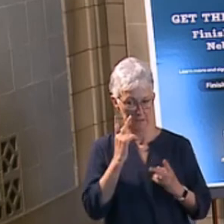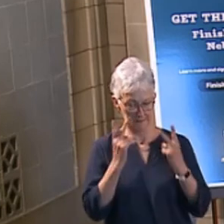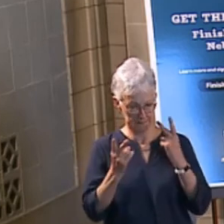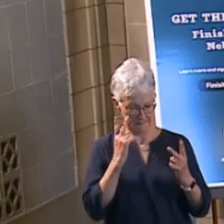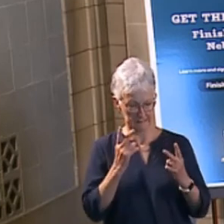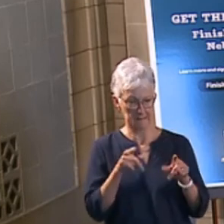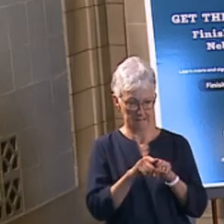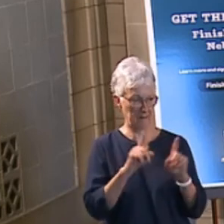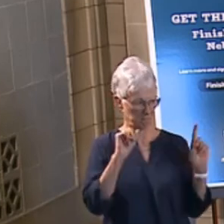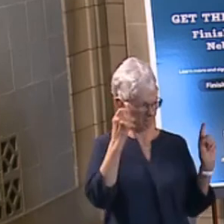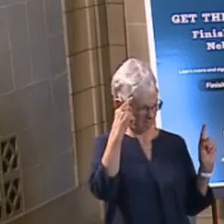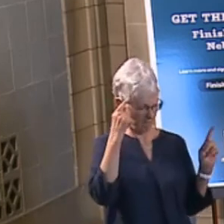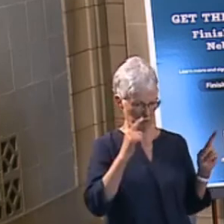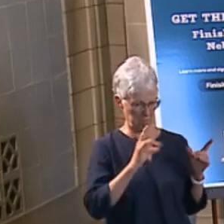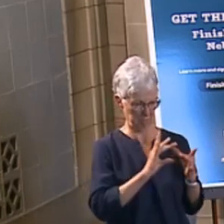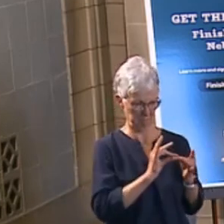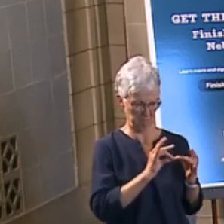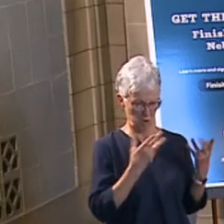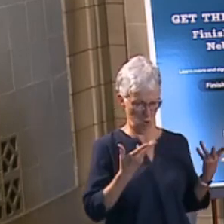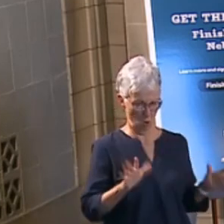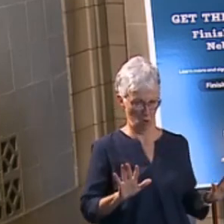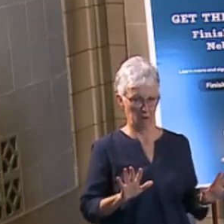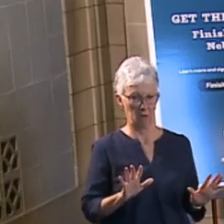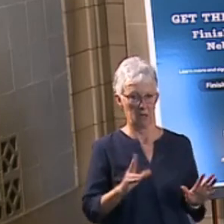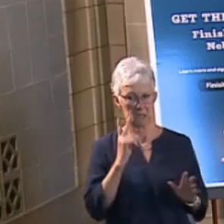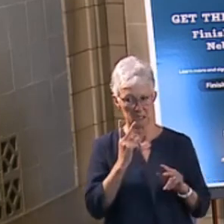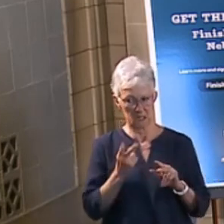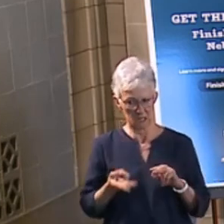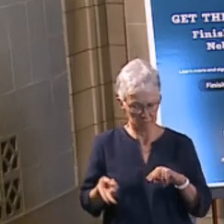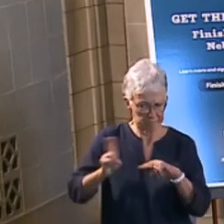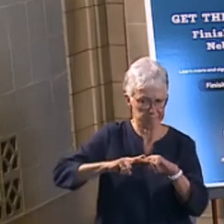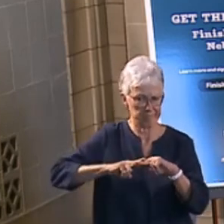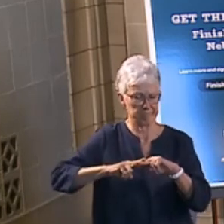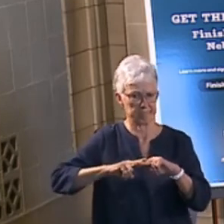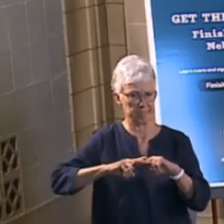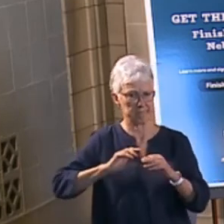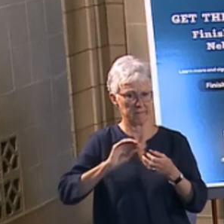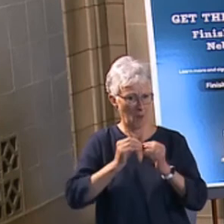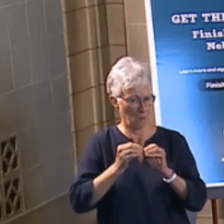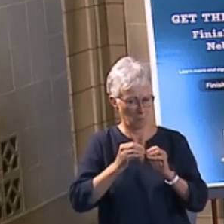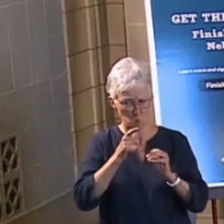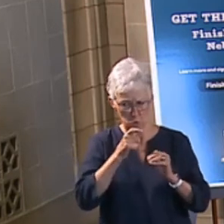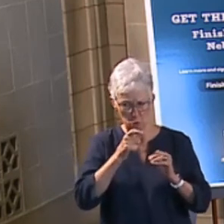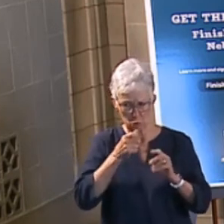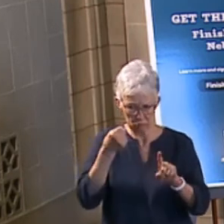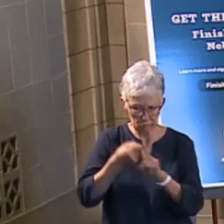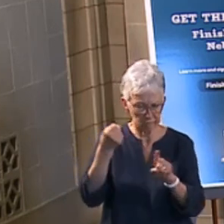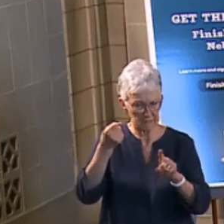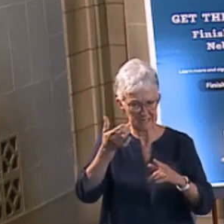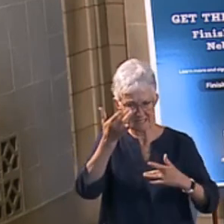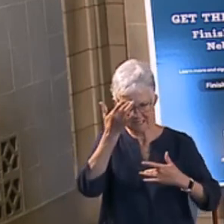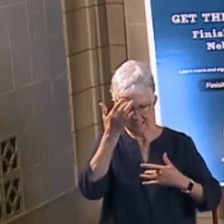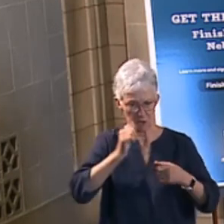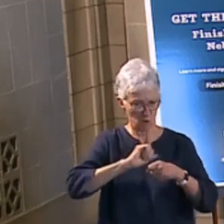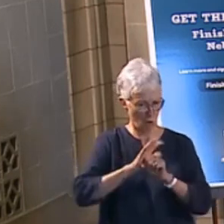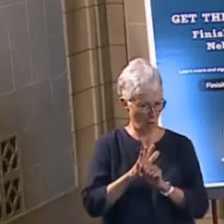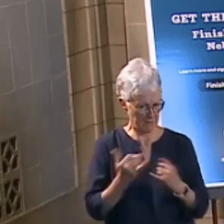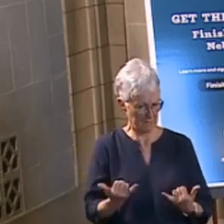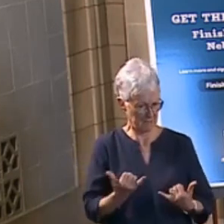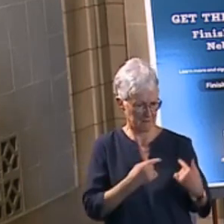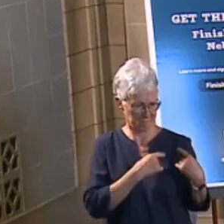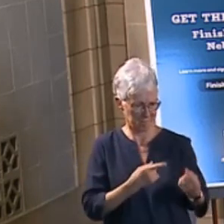an increase this past week in the number of cases, positive cases, that were, you know, identified.